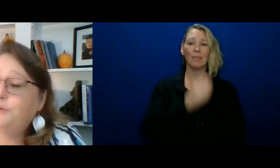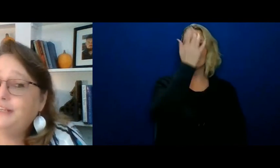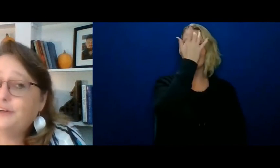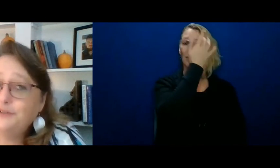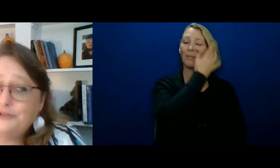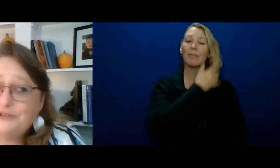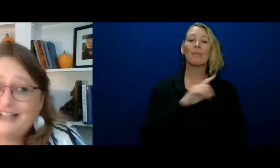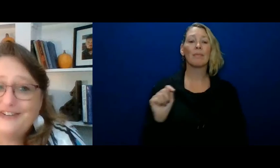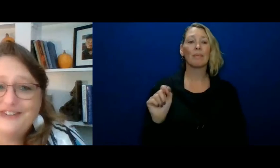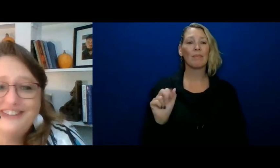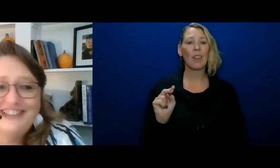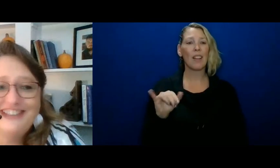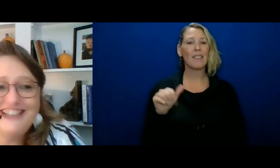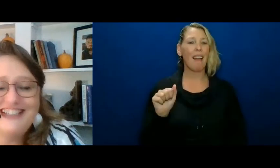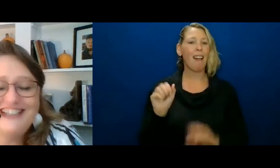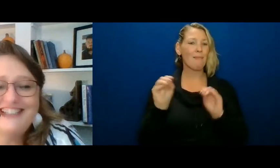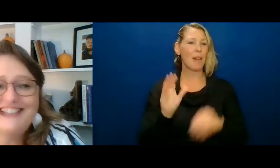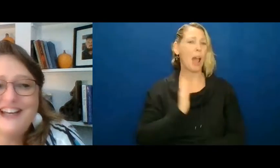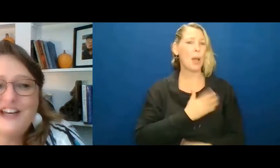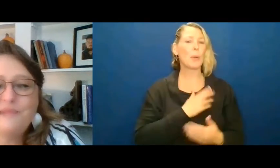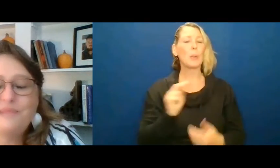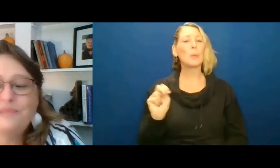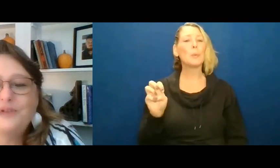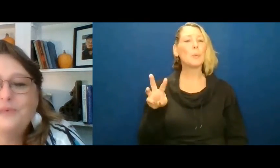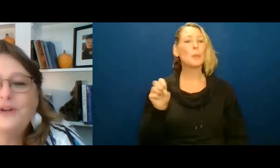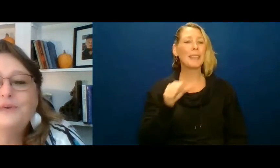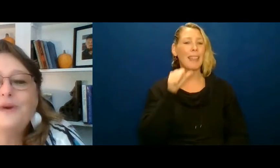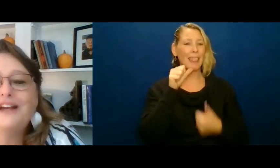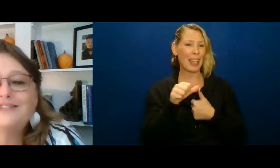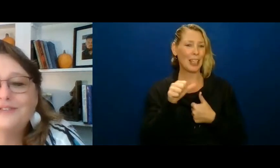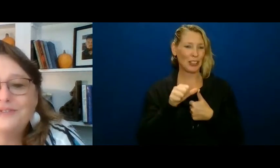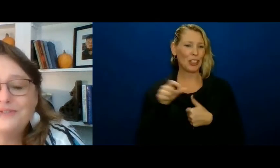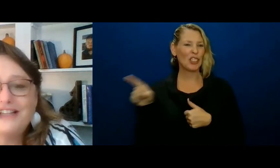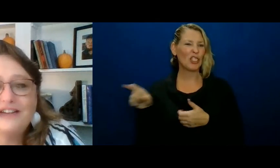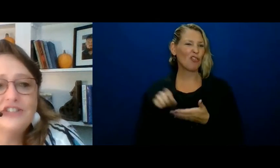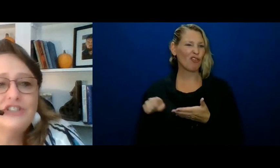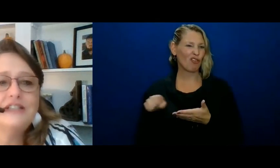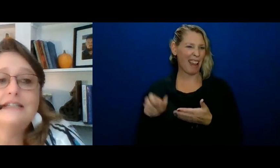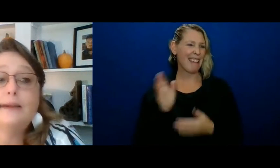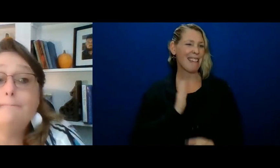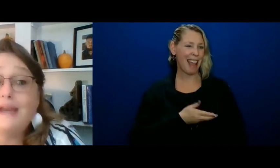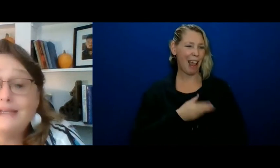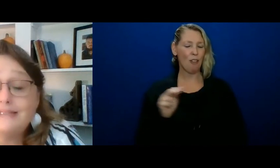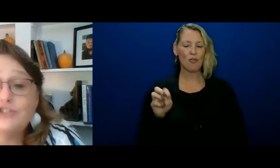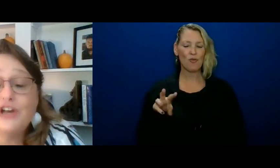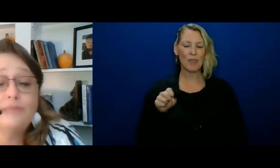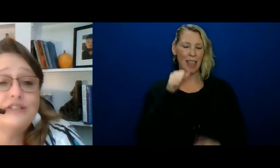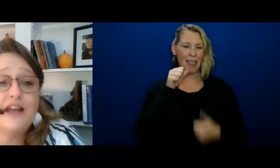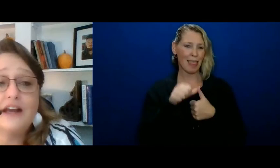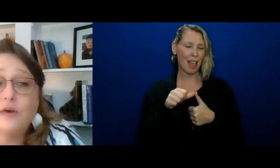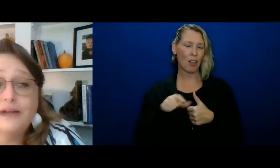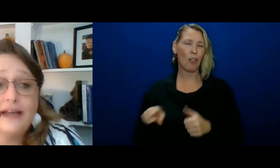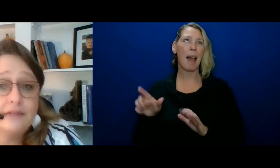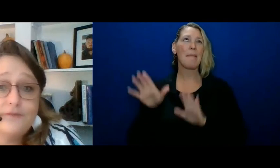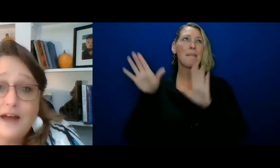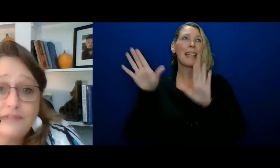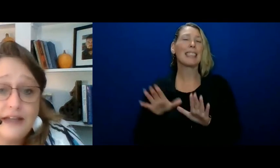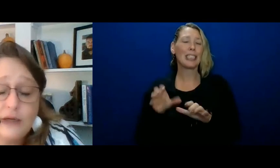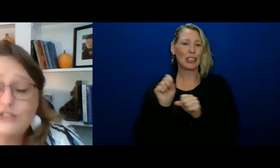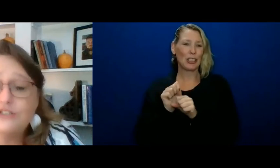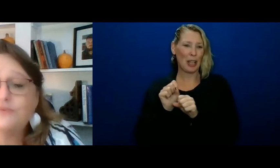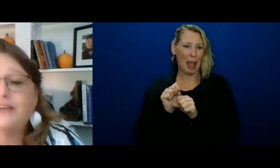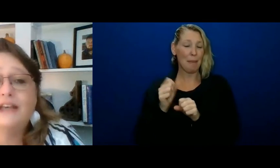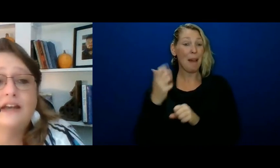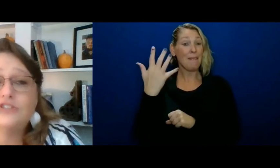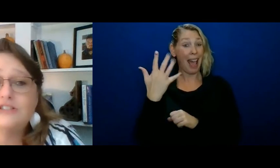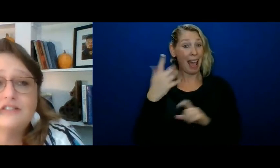tanya put in our newsletter tanya is um the one who writes our newsletter and she does an amazing job she's got it going out in five